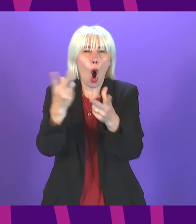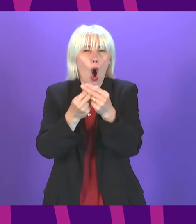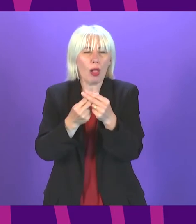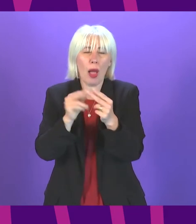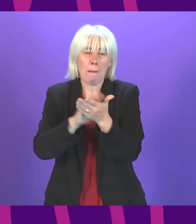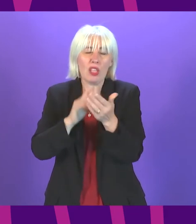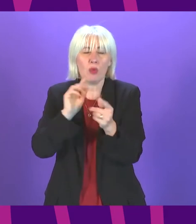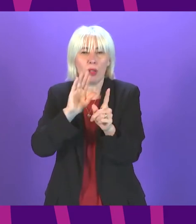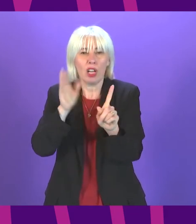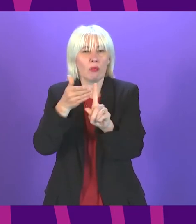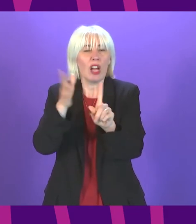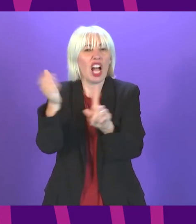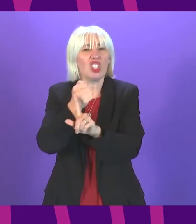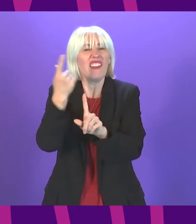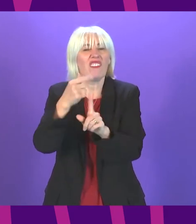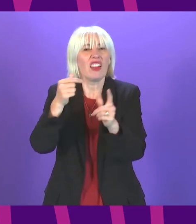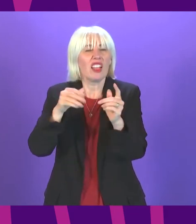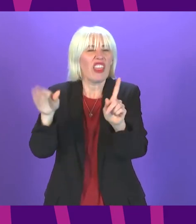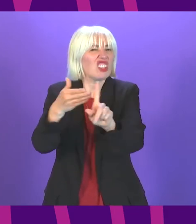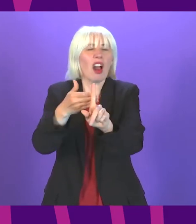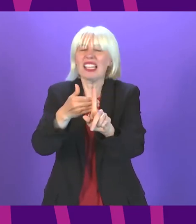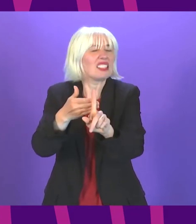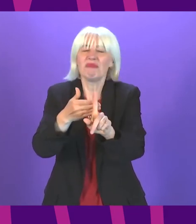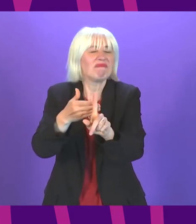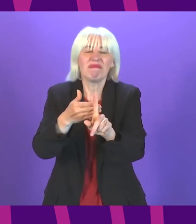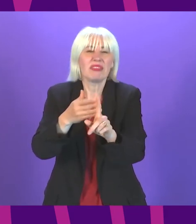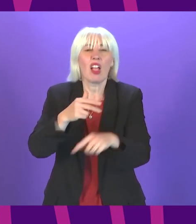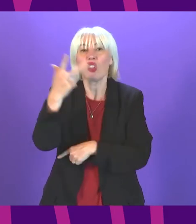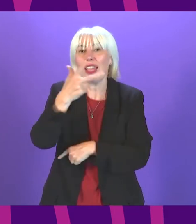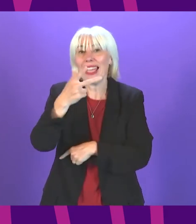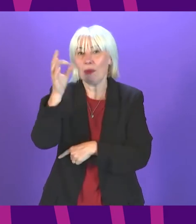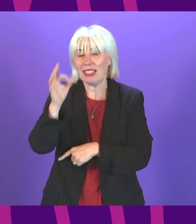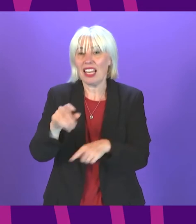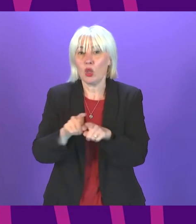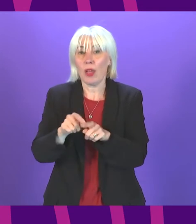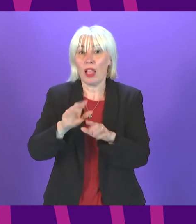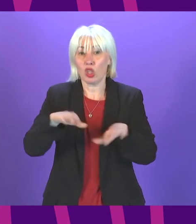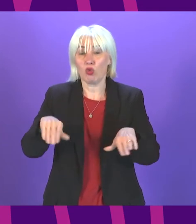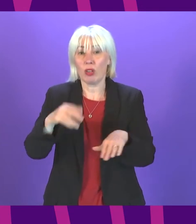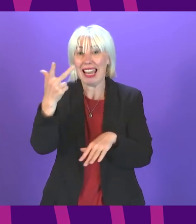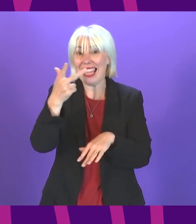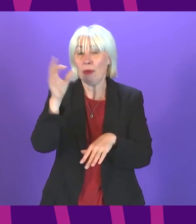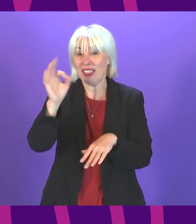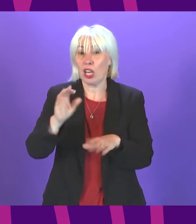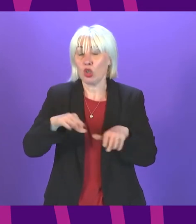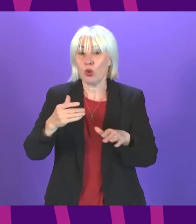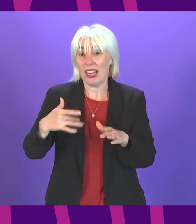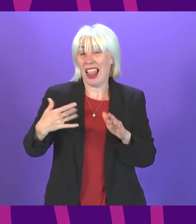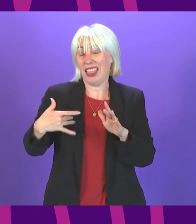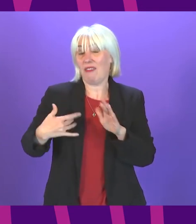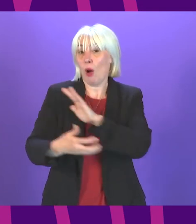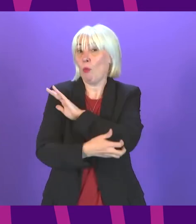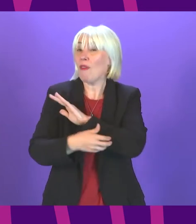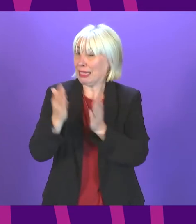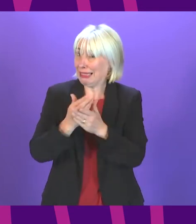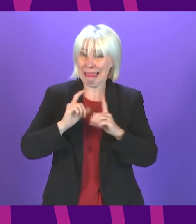to reduce child poverty to 18% in the time that we have also 18% of children still living in poverty is still a lot of children so we need to